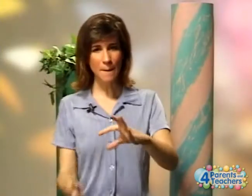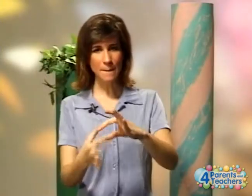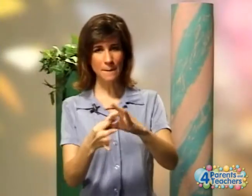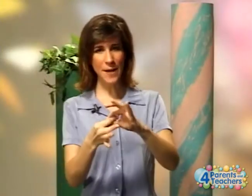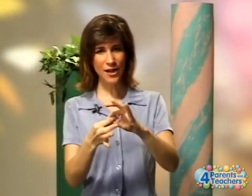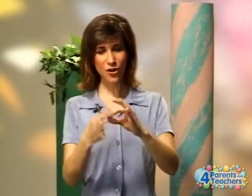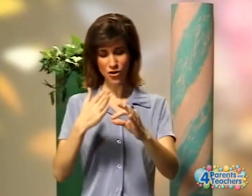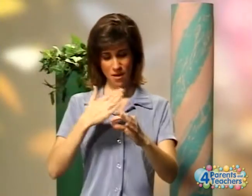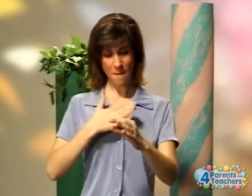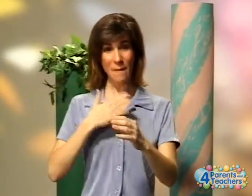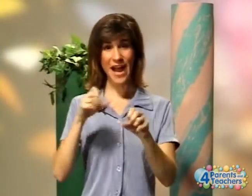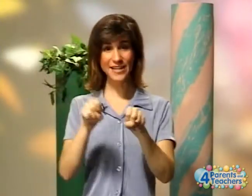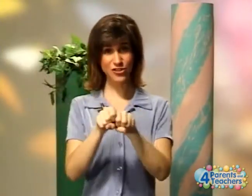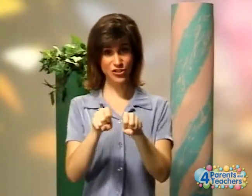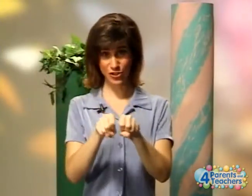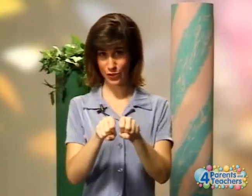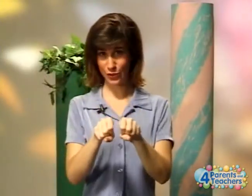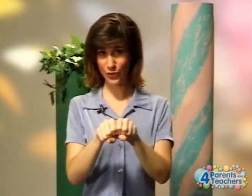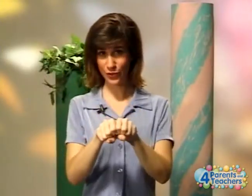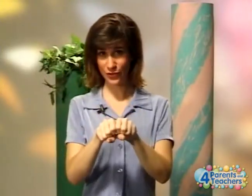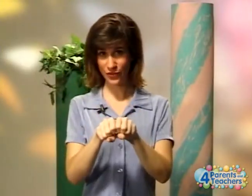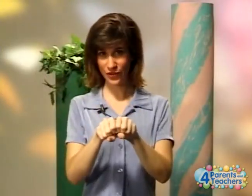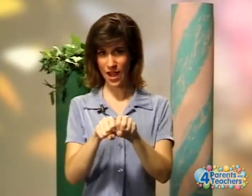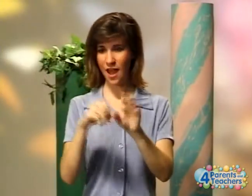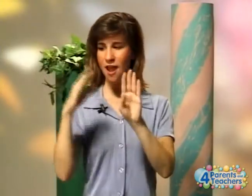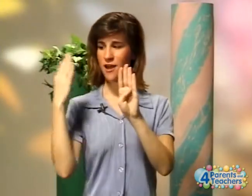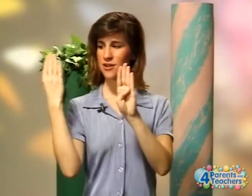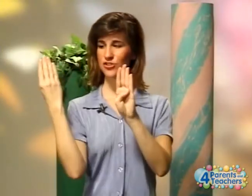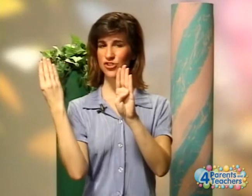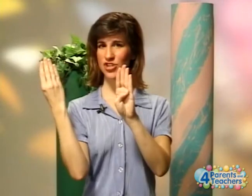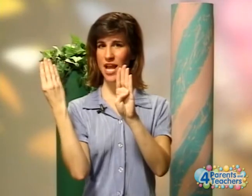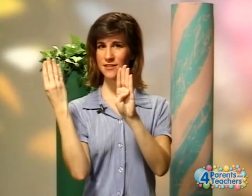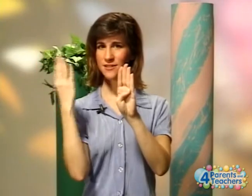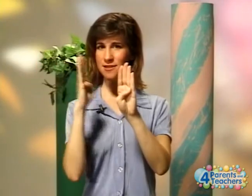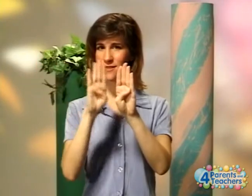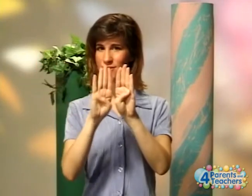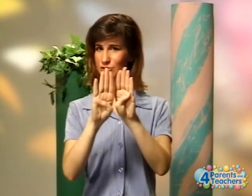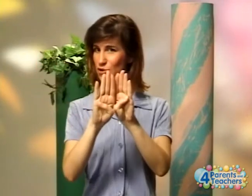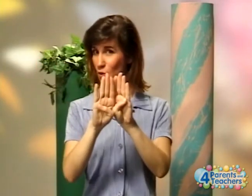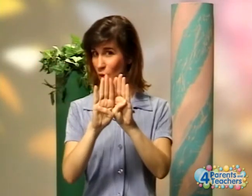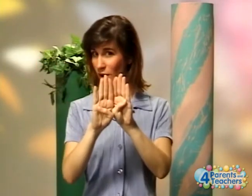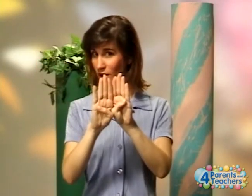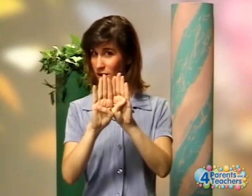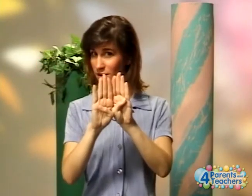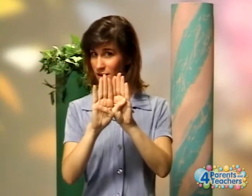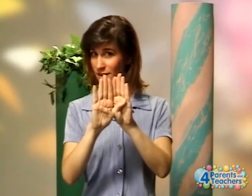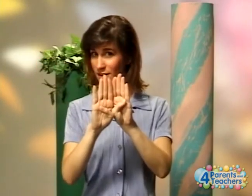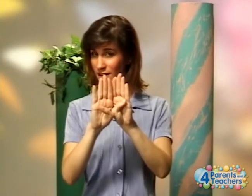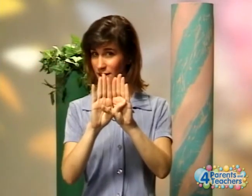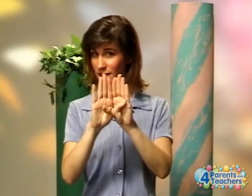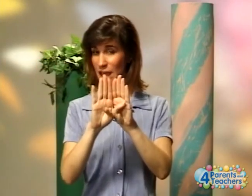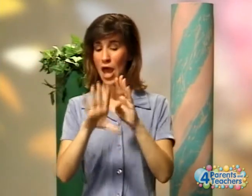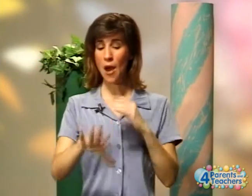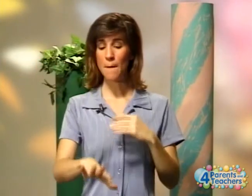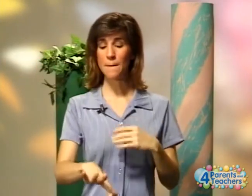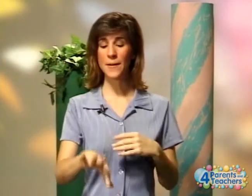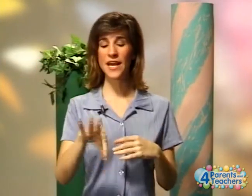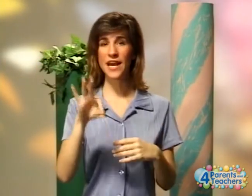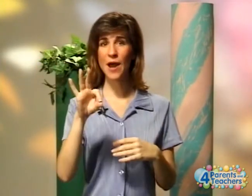Buckle my shoe. Shut the door. Pick up